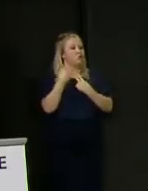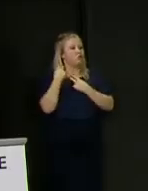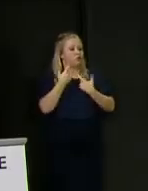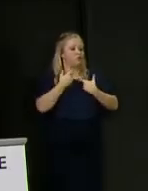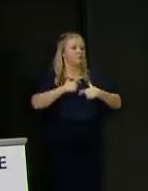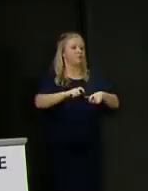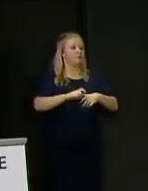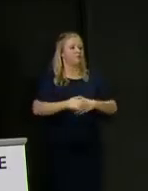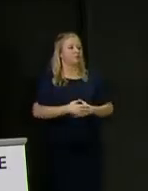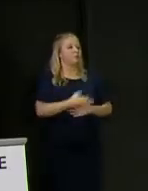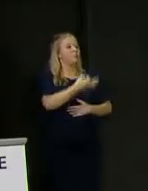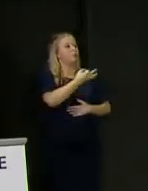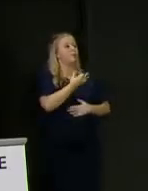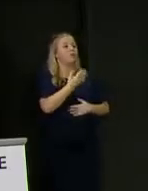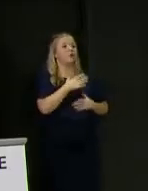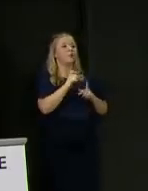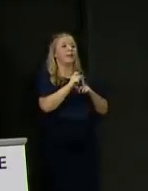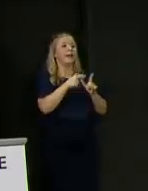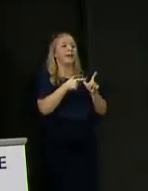Neil Puran from PA.